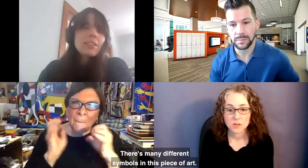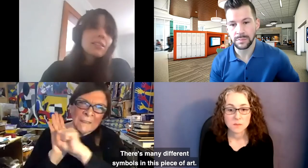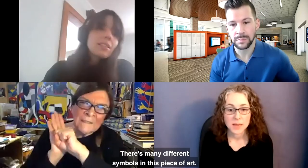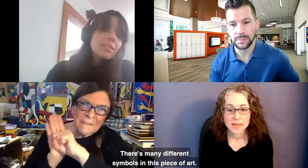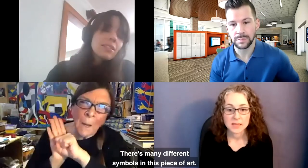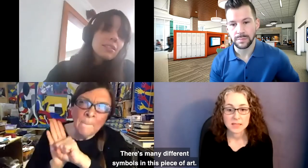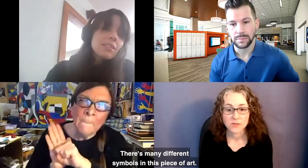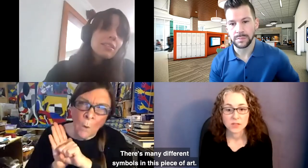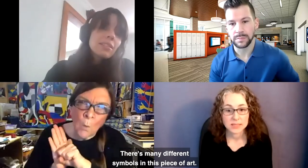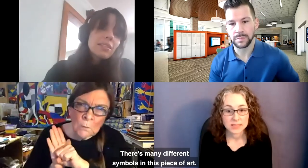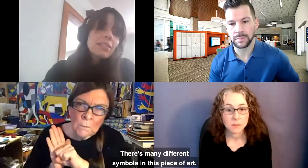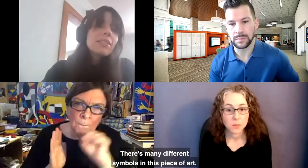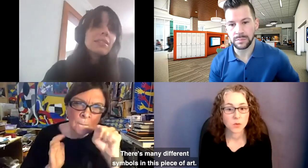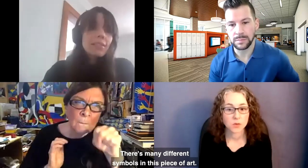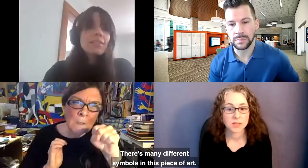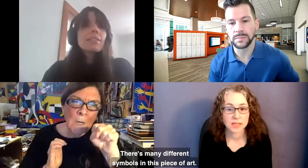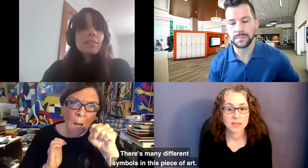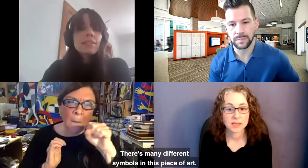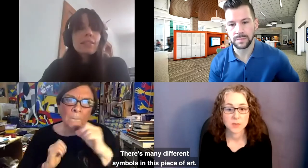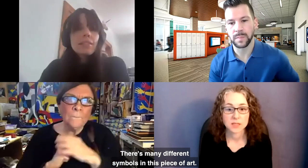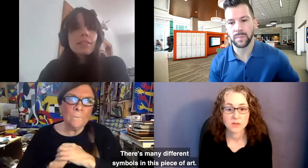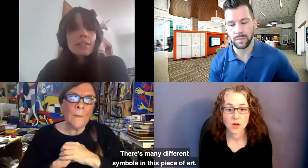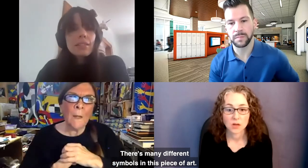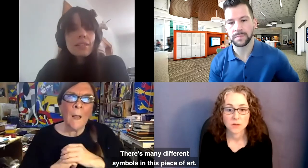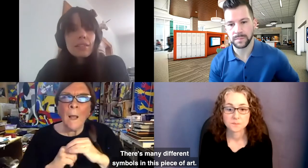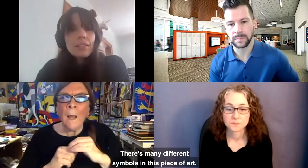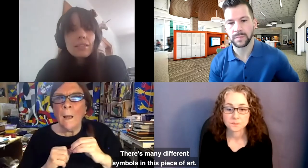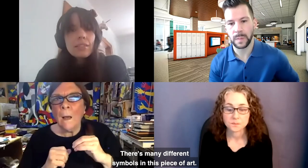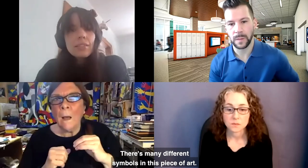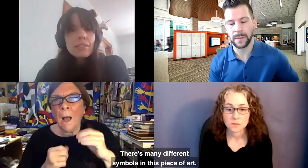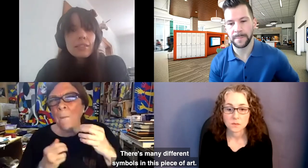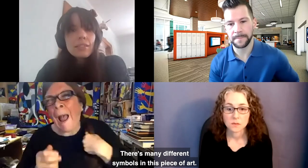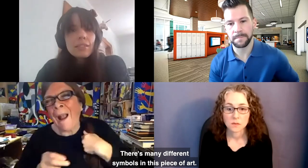There's many different symbols in this piece of art.